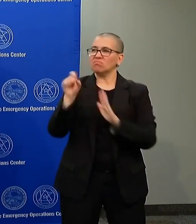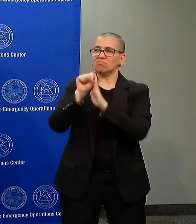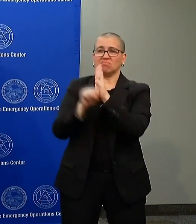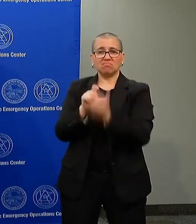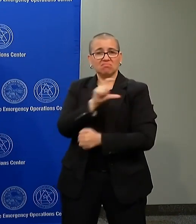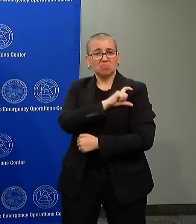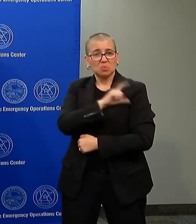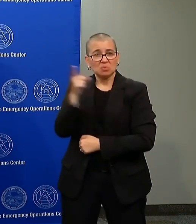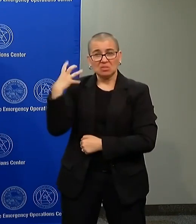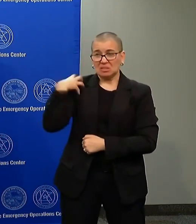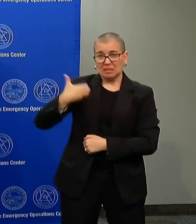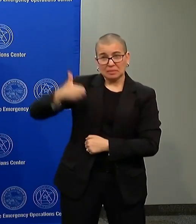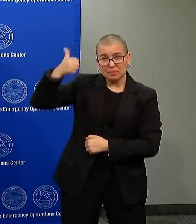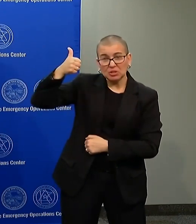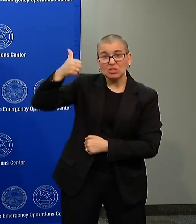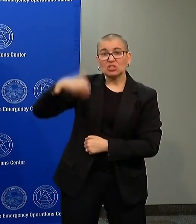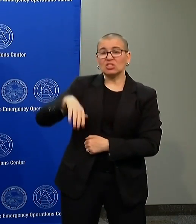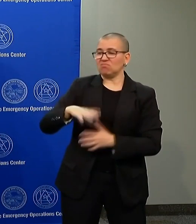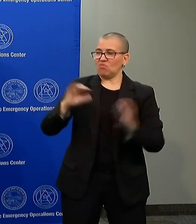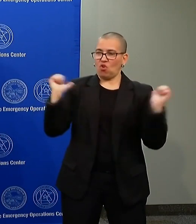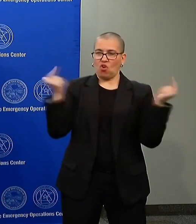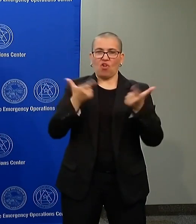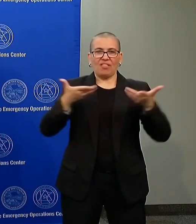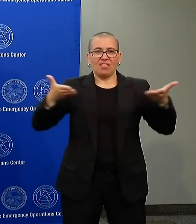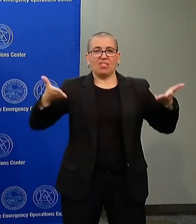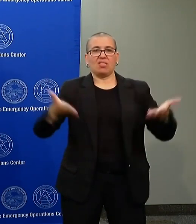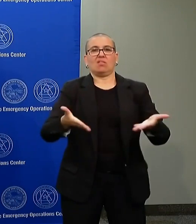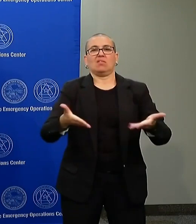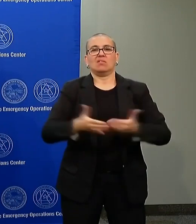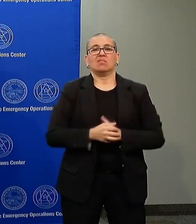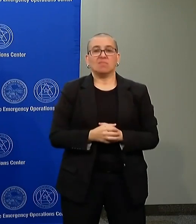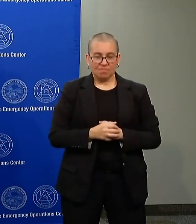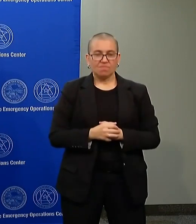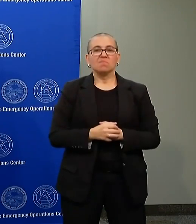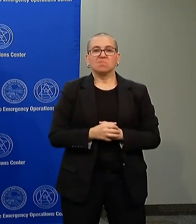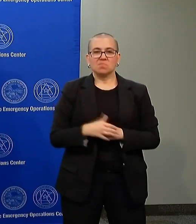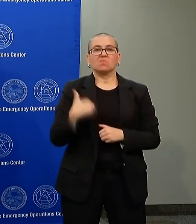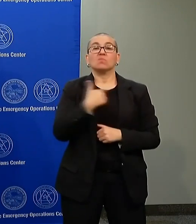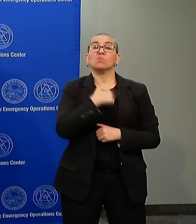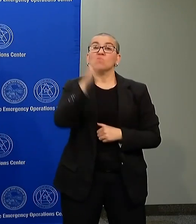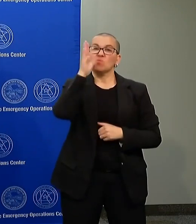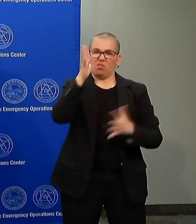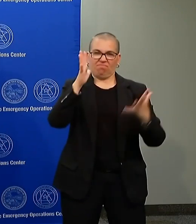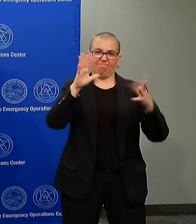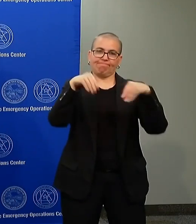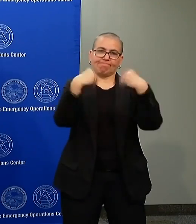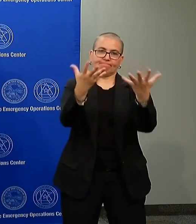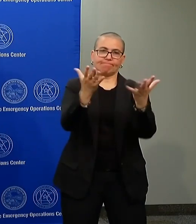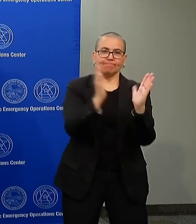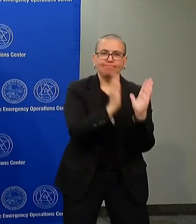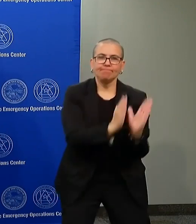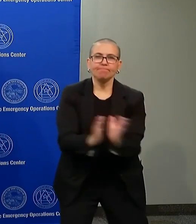we bring stability and peace back to our two great cities.